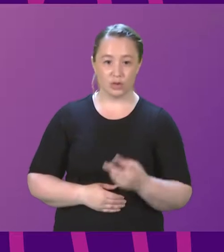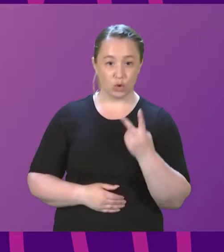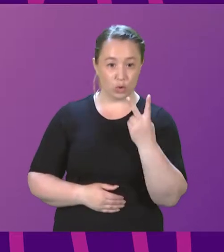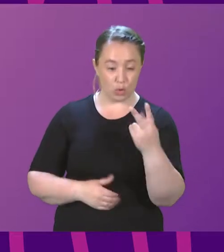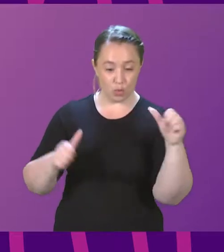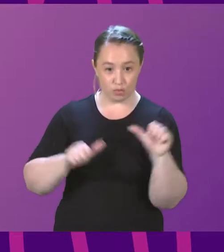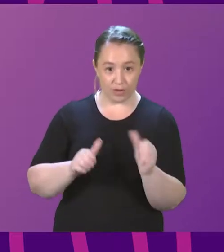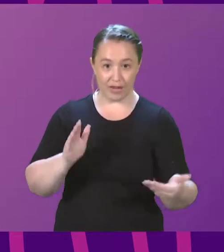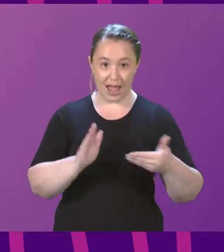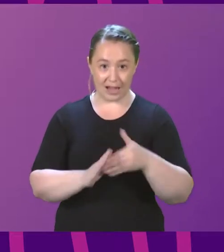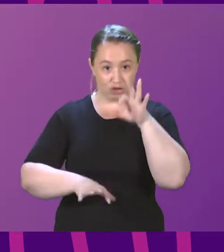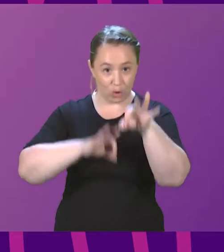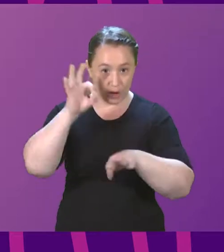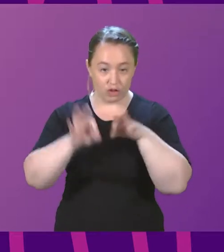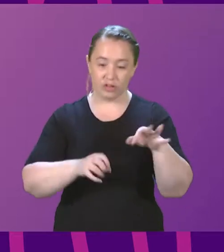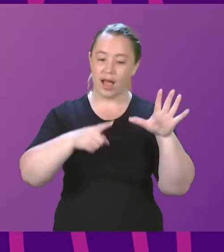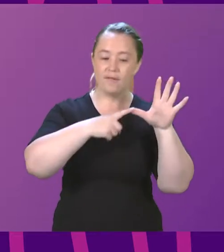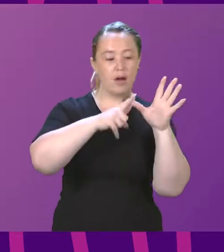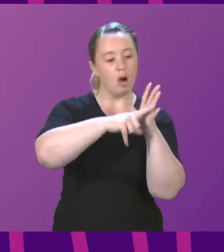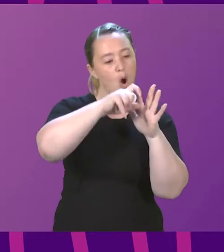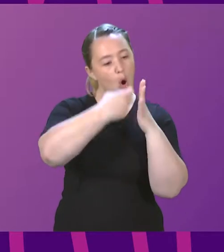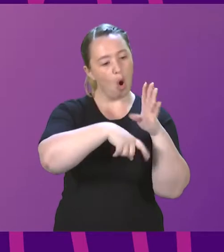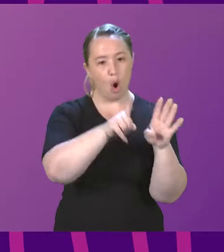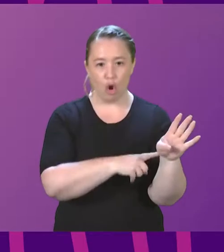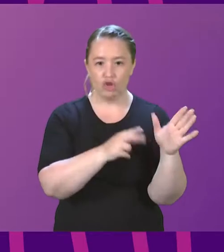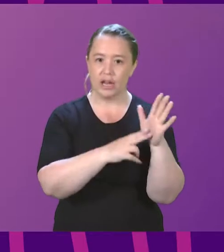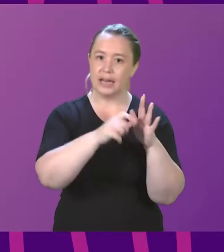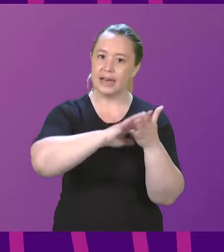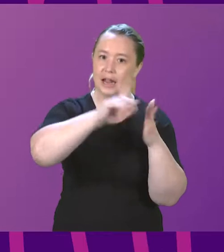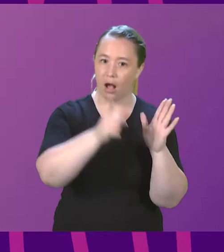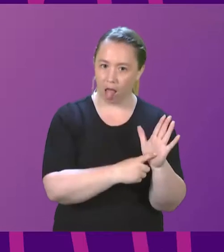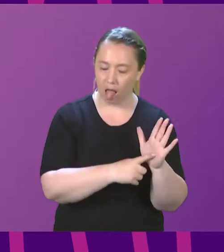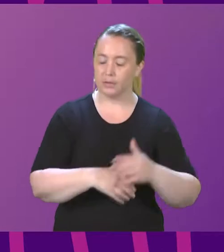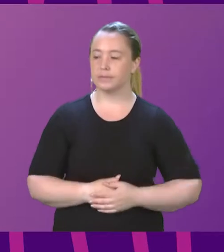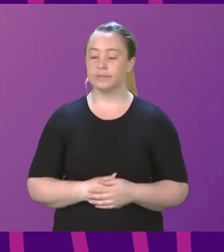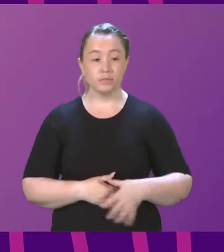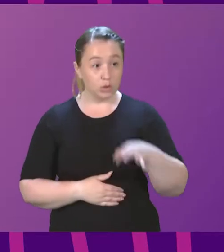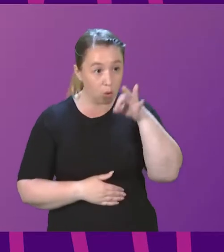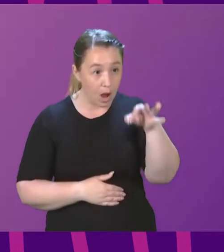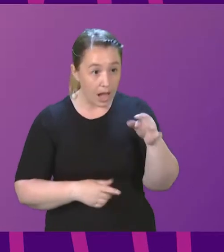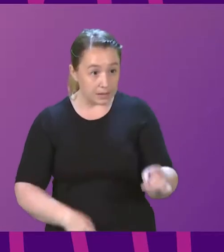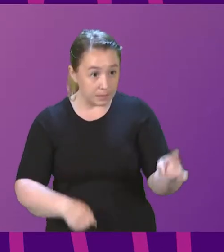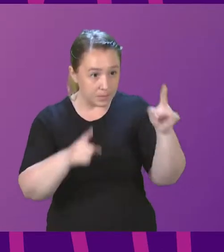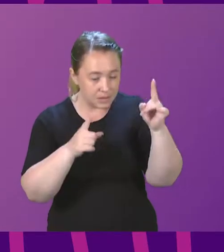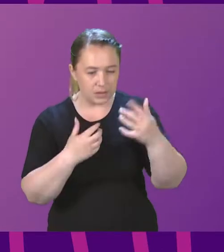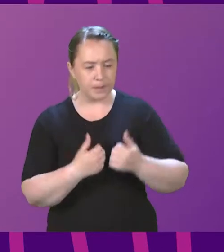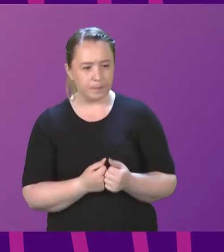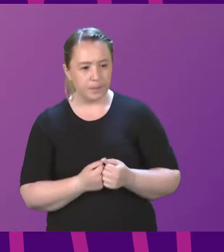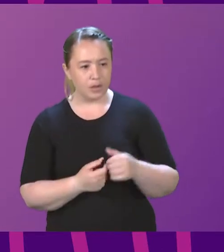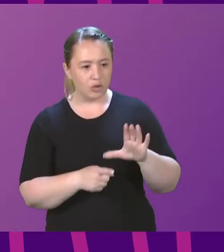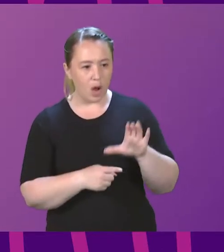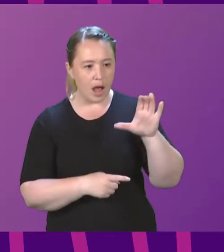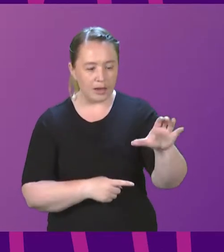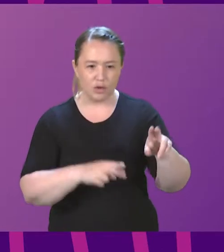supplementaries, and I call Audrey Nicoll. Thank you, President, Officer. Can I ask the Minister how investment in fee